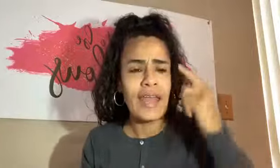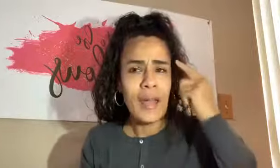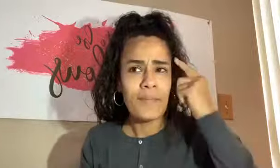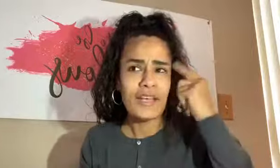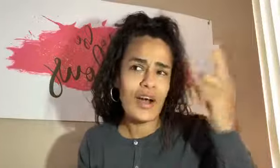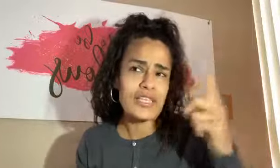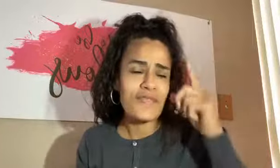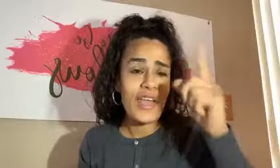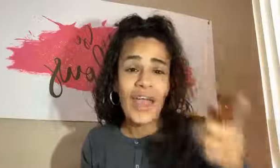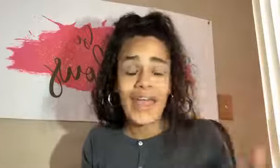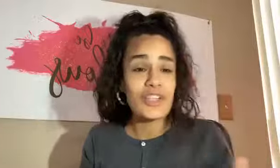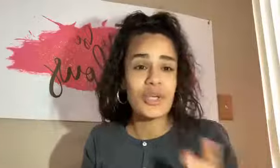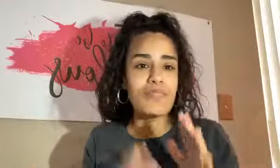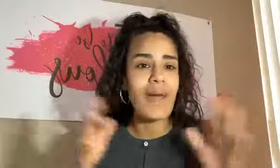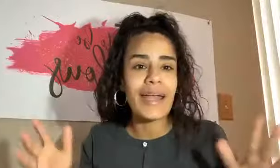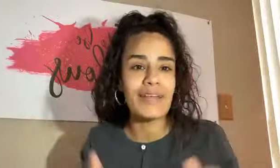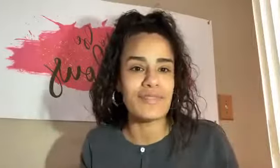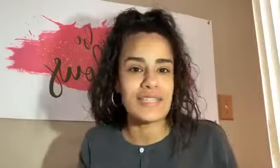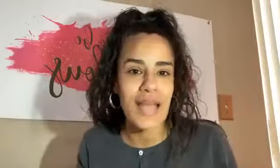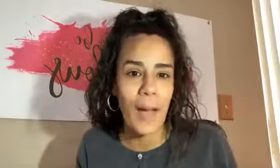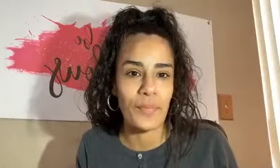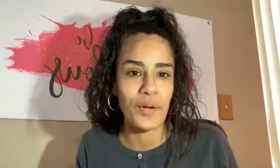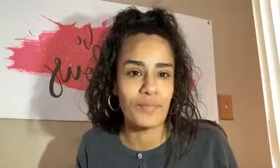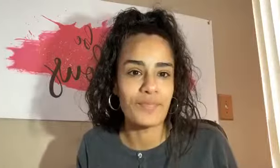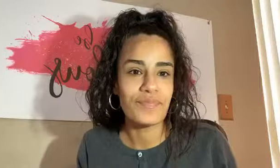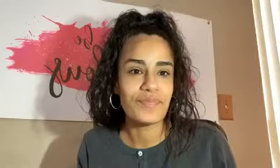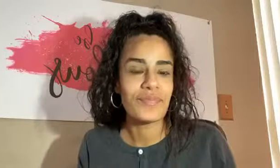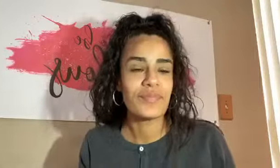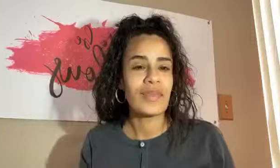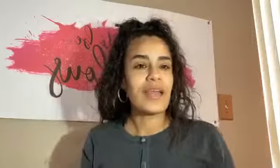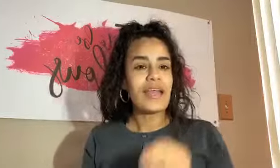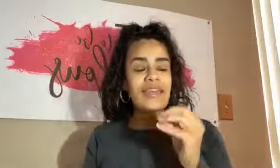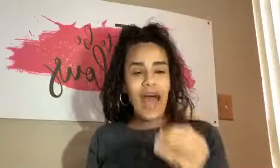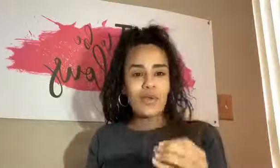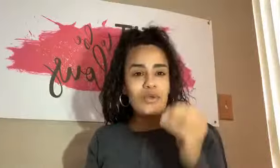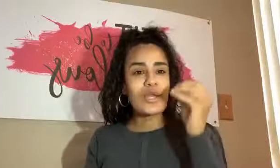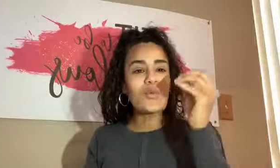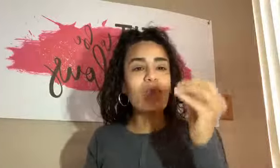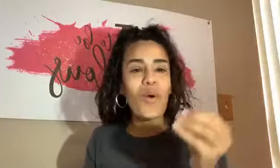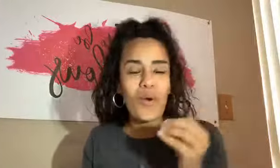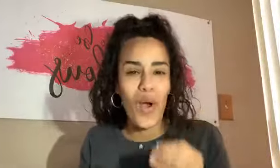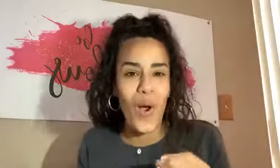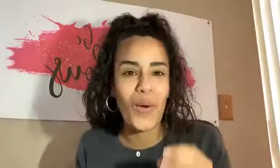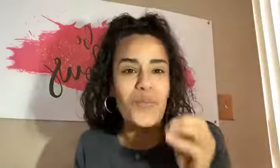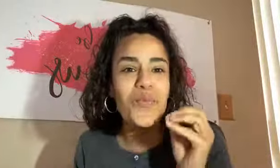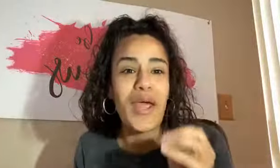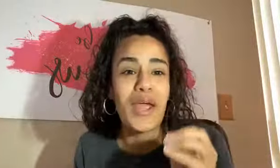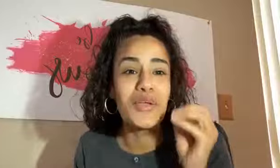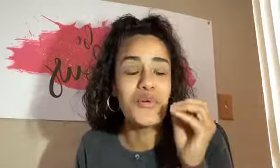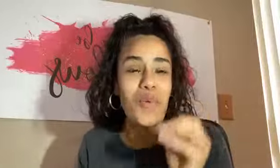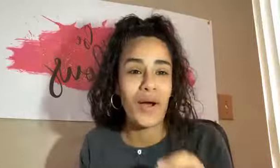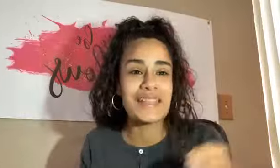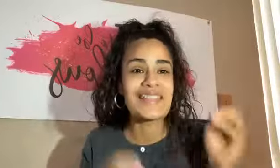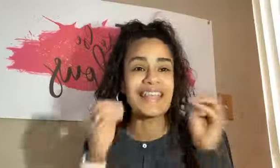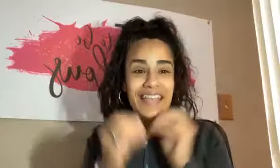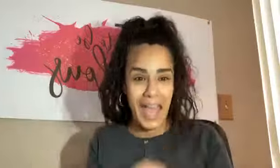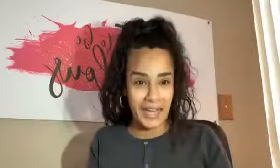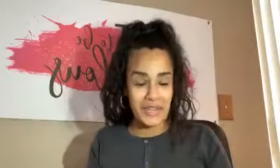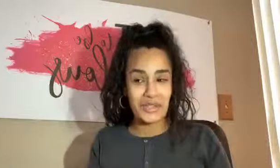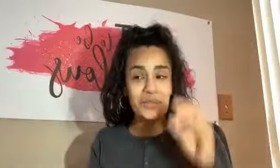because of their age, it might even stop them. Now you can work on where you want to get. You